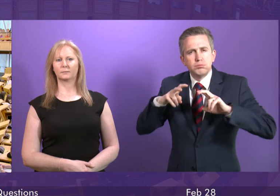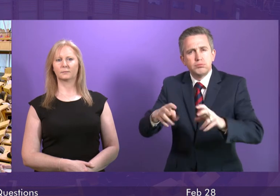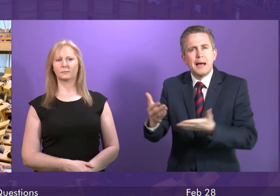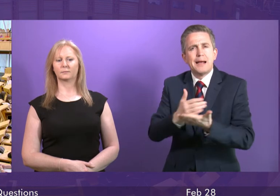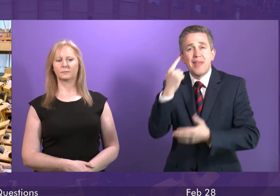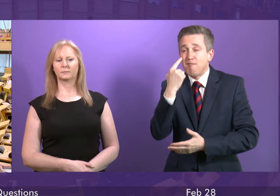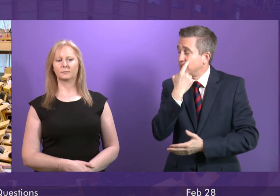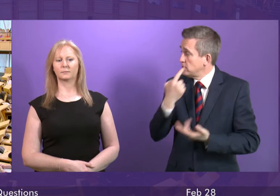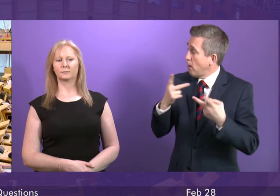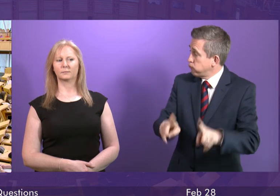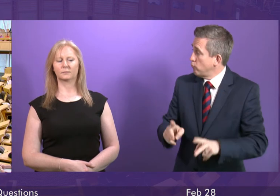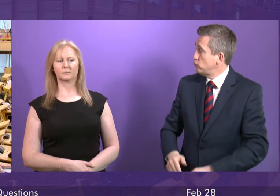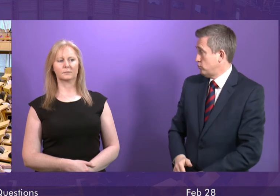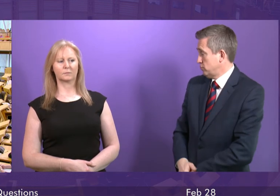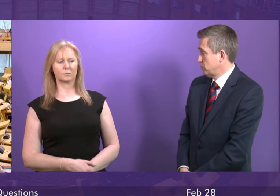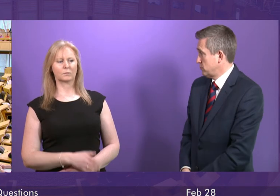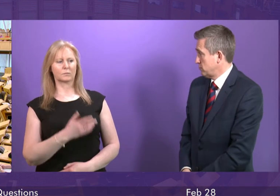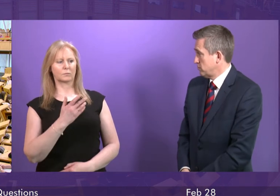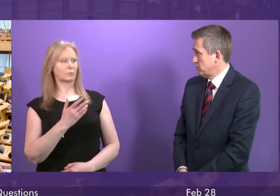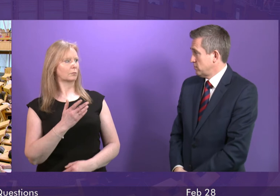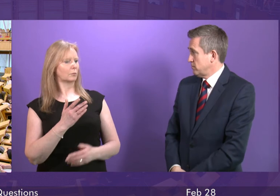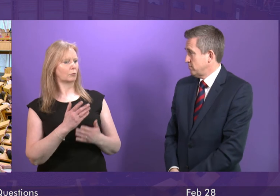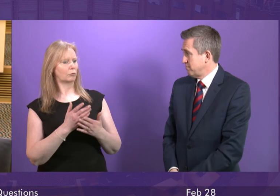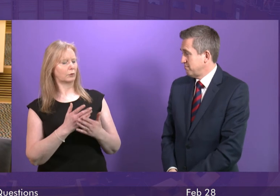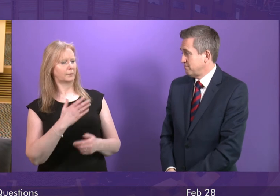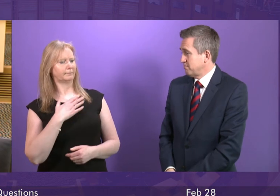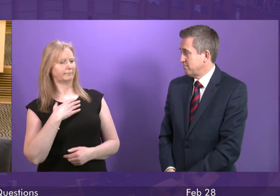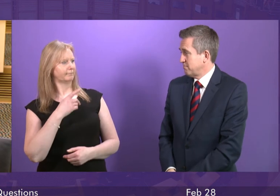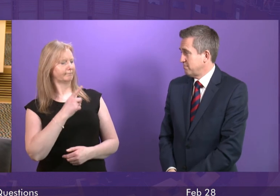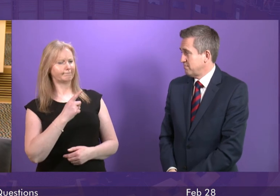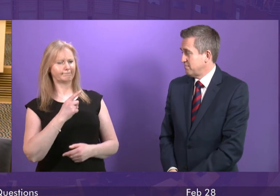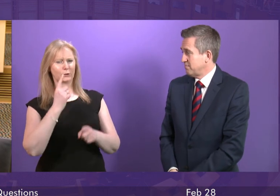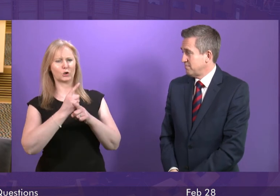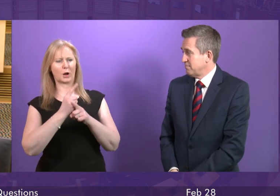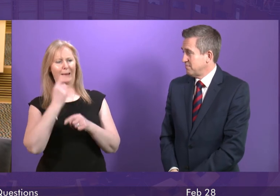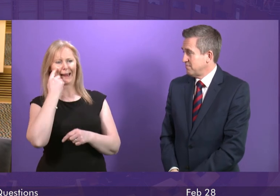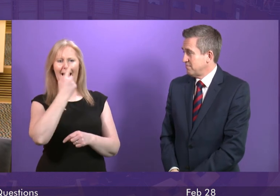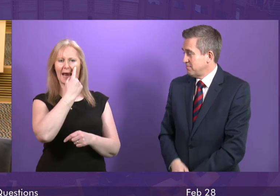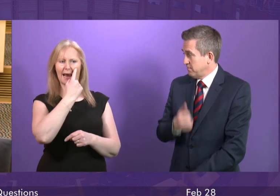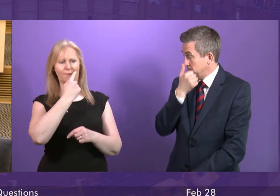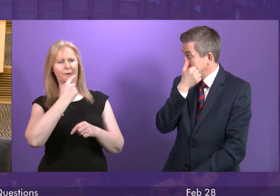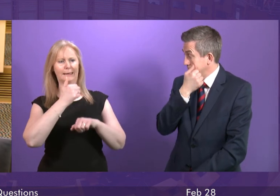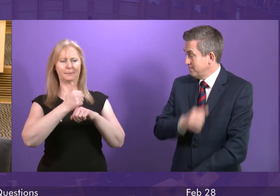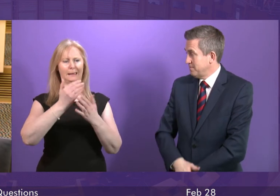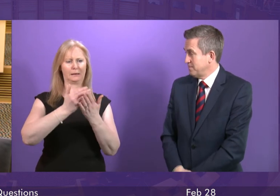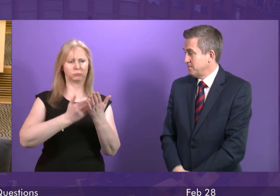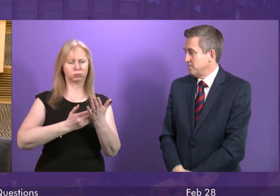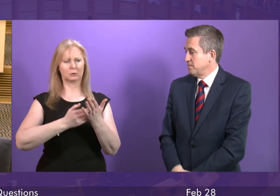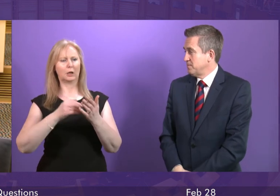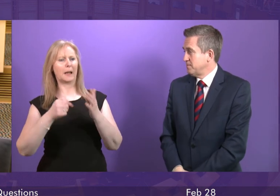First Minister. I have to say, it is a bit rich for any Tory to stand up and talk about evidence-bases and the importance of environmental action,